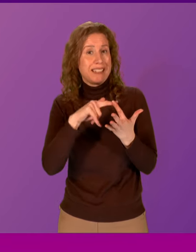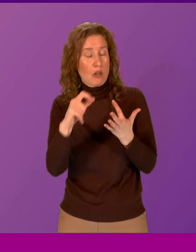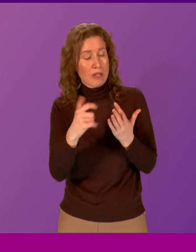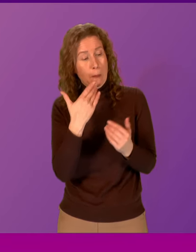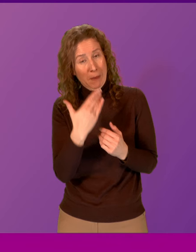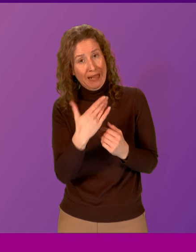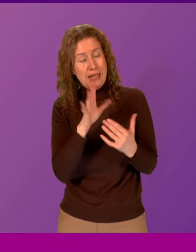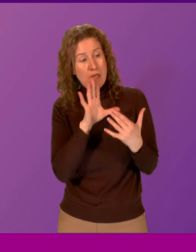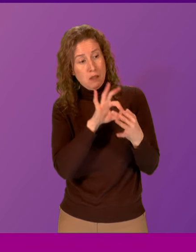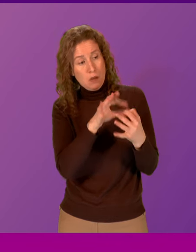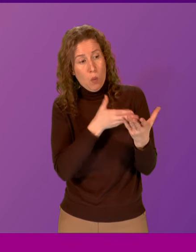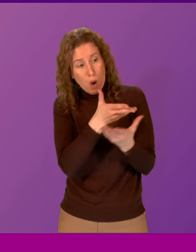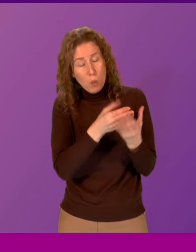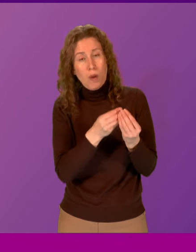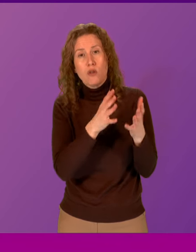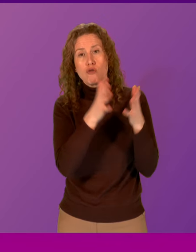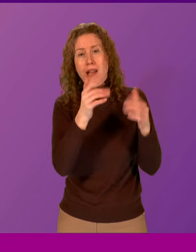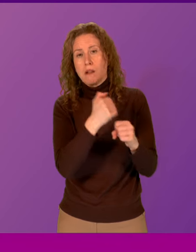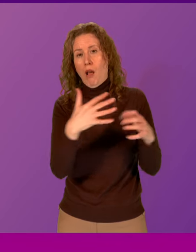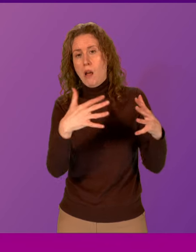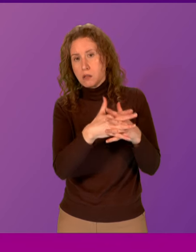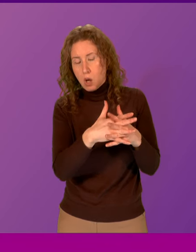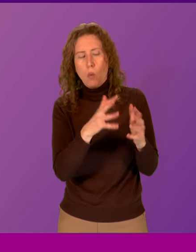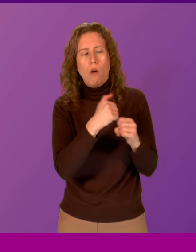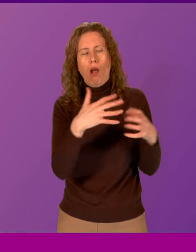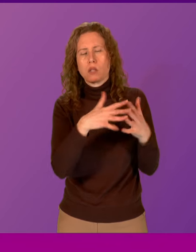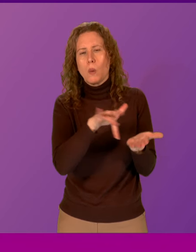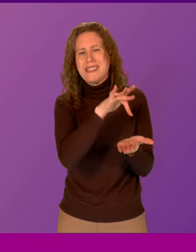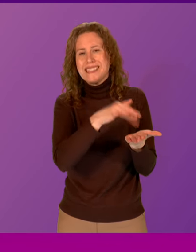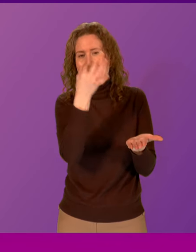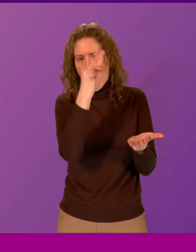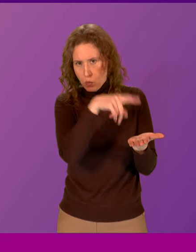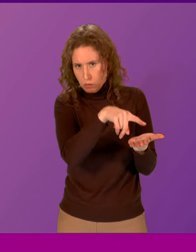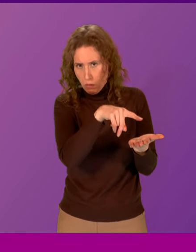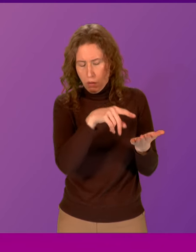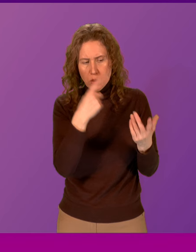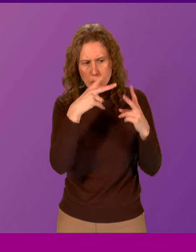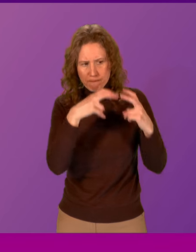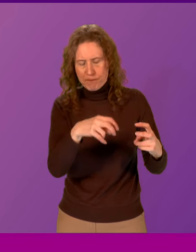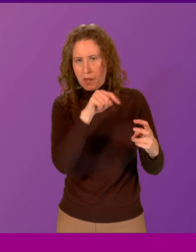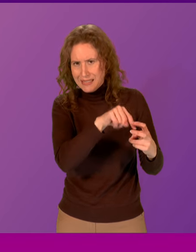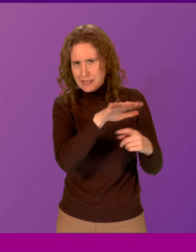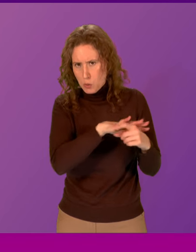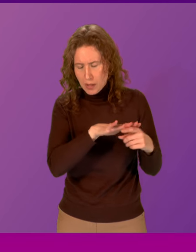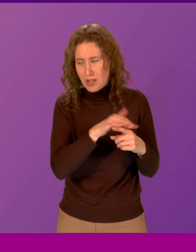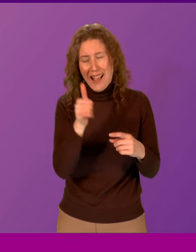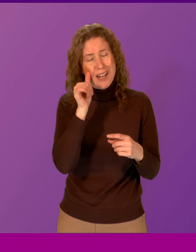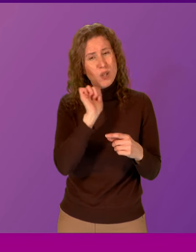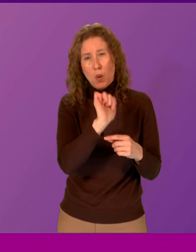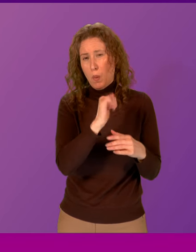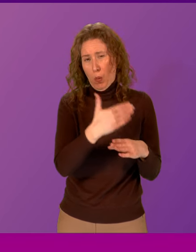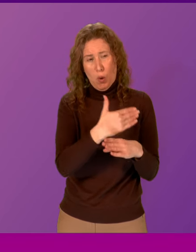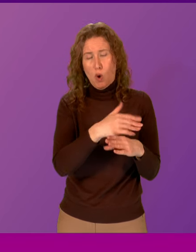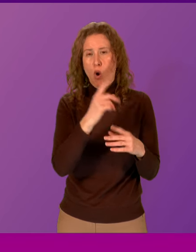engage with Glasgow City Council on this particular issue, because I know the excellent work